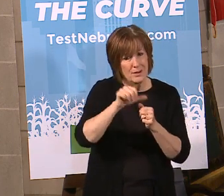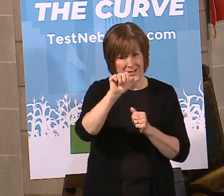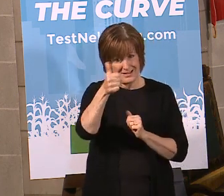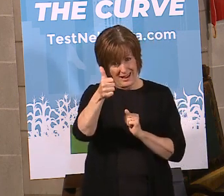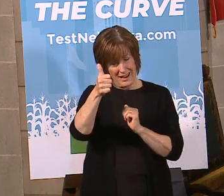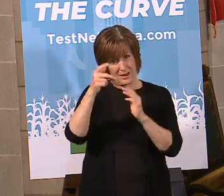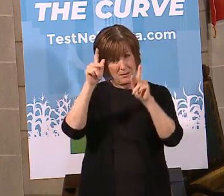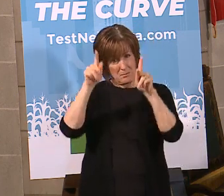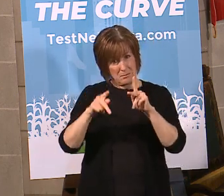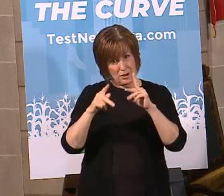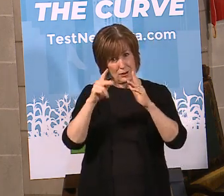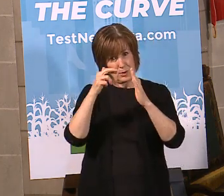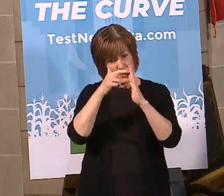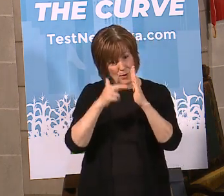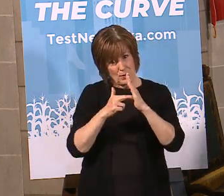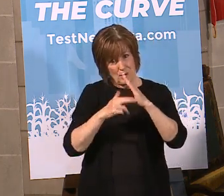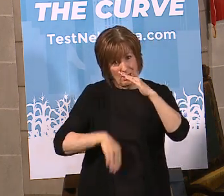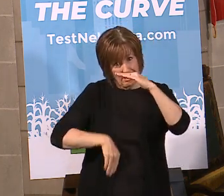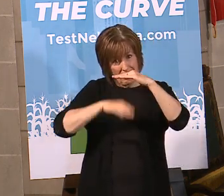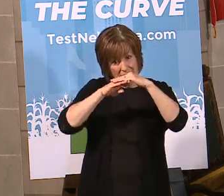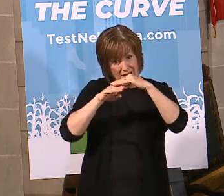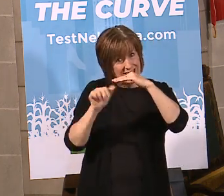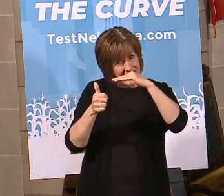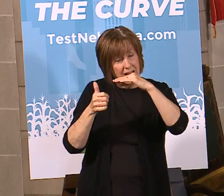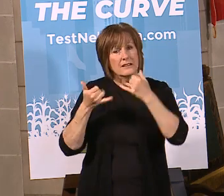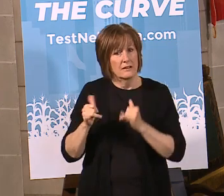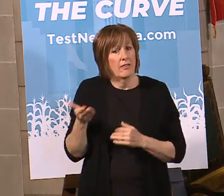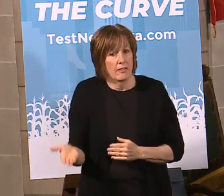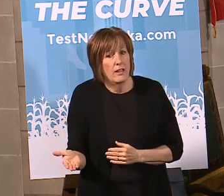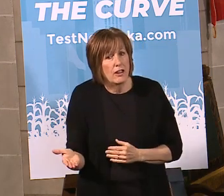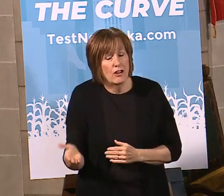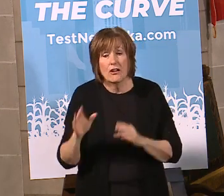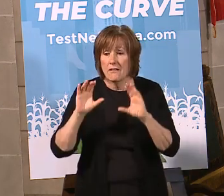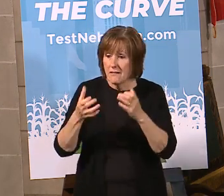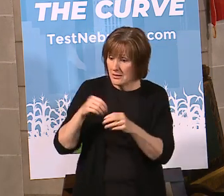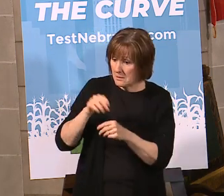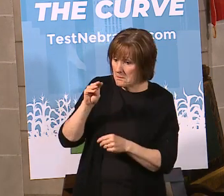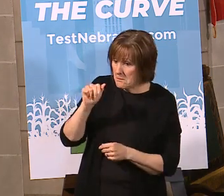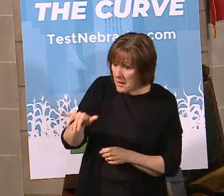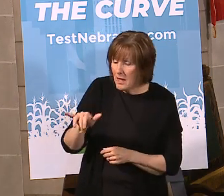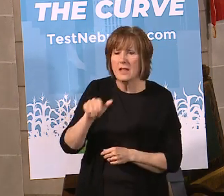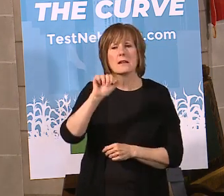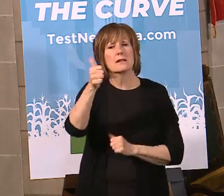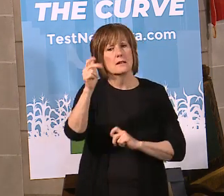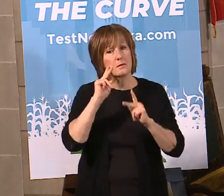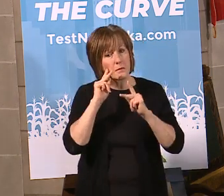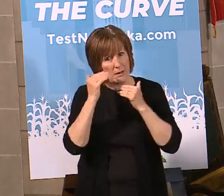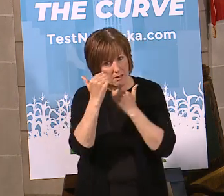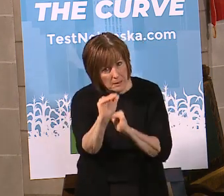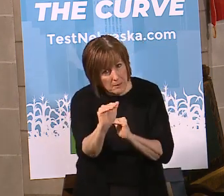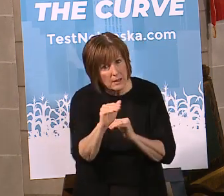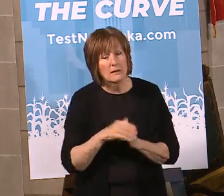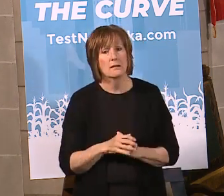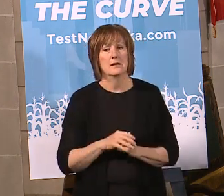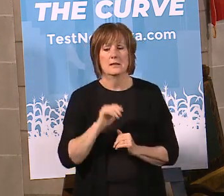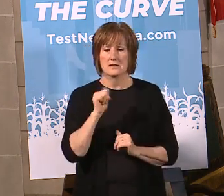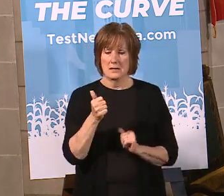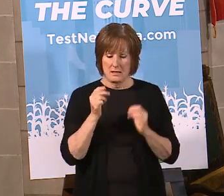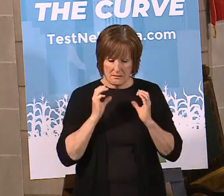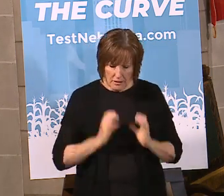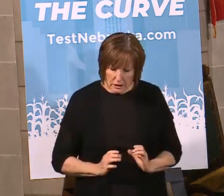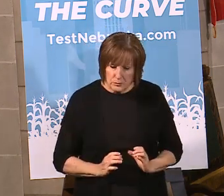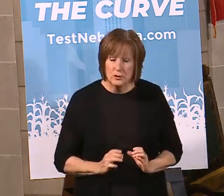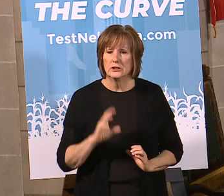rule has not gone away. That is still there. So if you're going to have these classes in May, again, 10 people limit, 10 customers,